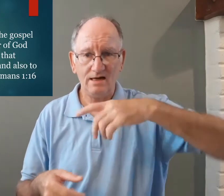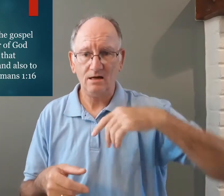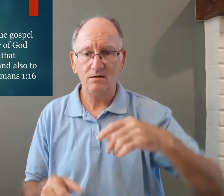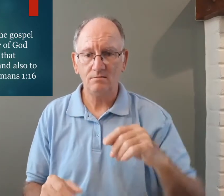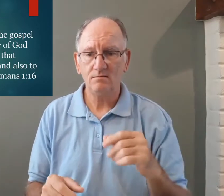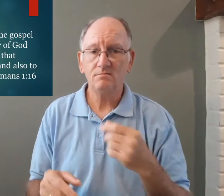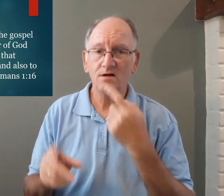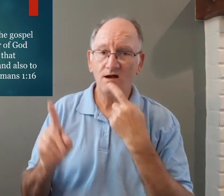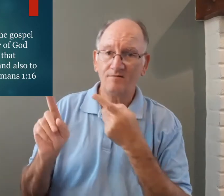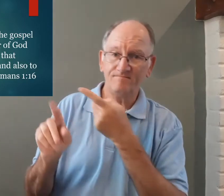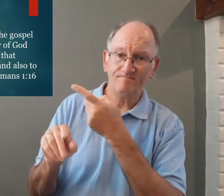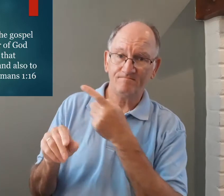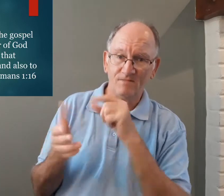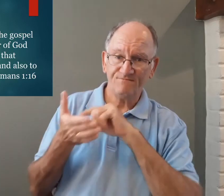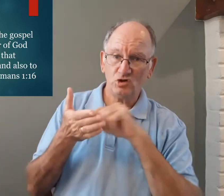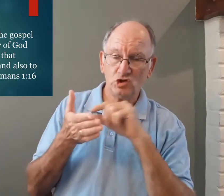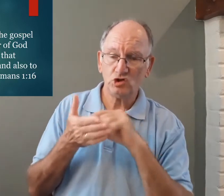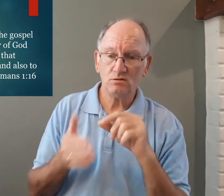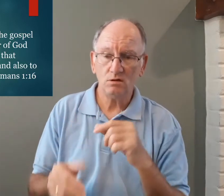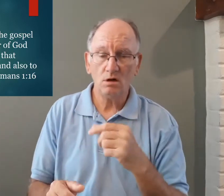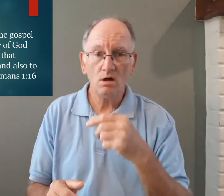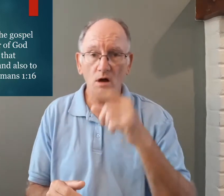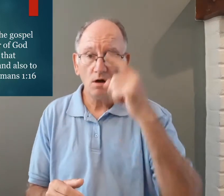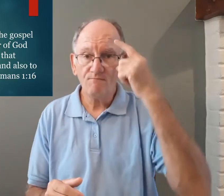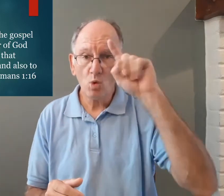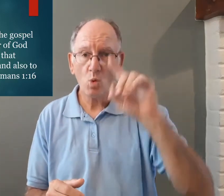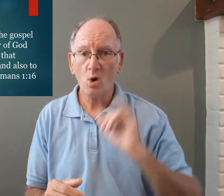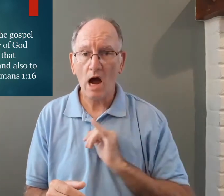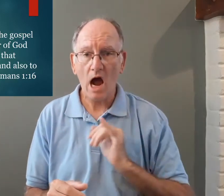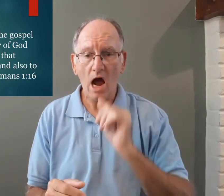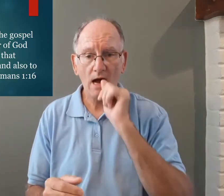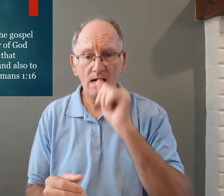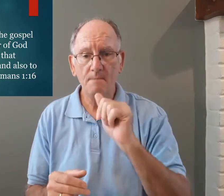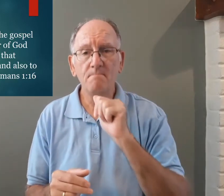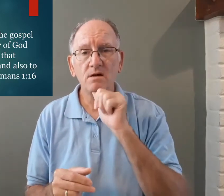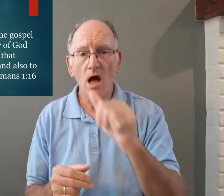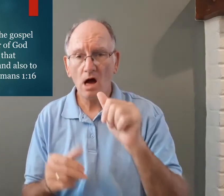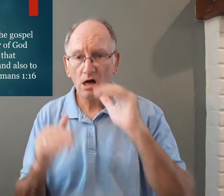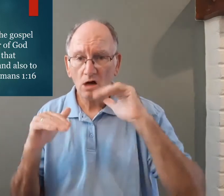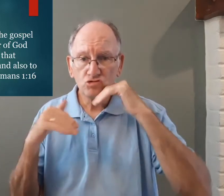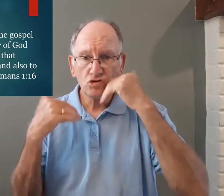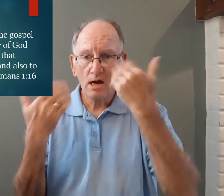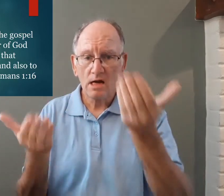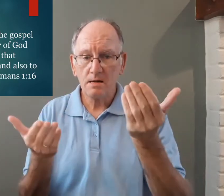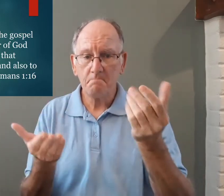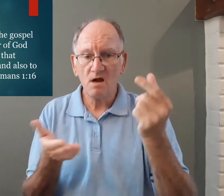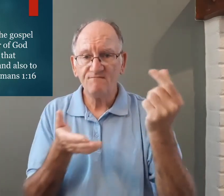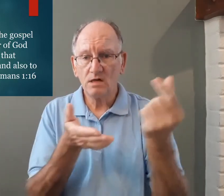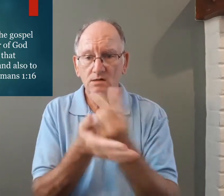it says for I am not ashamed of the gospel of Christ